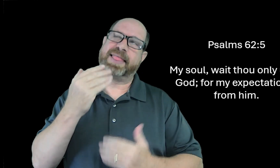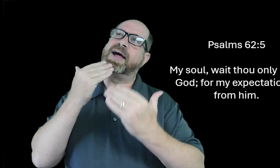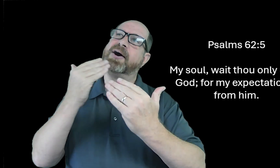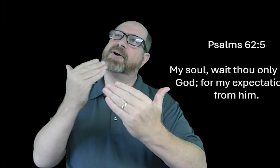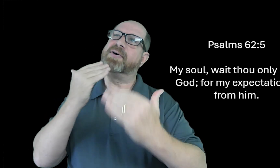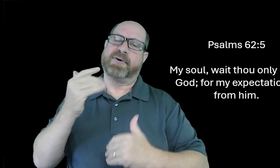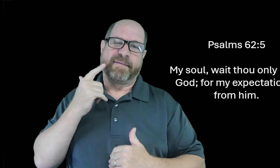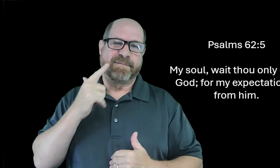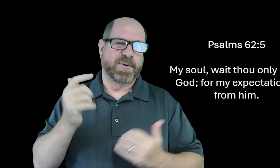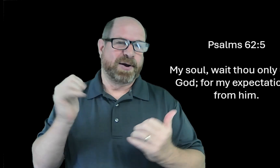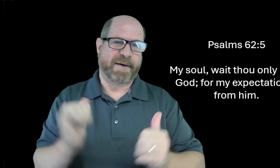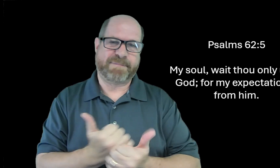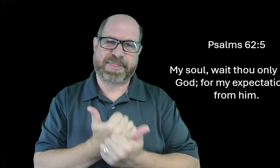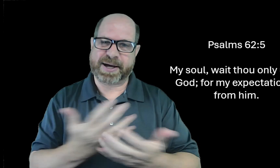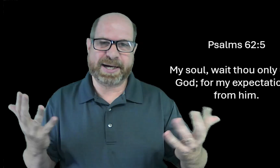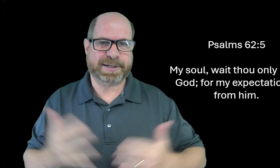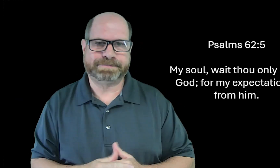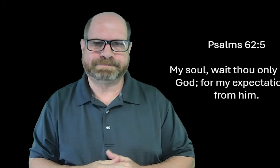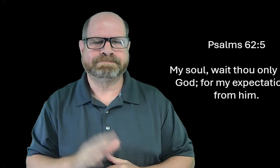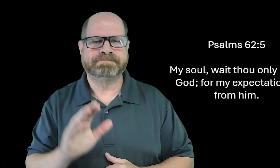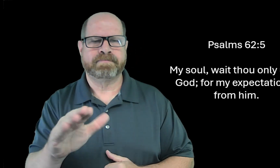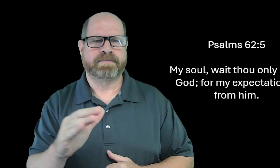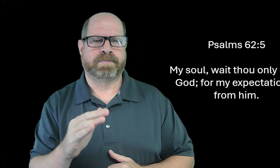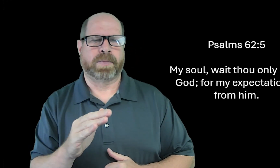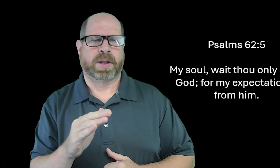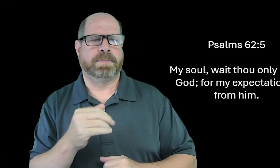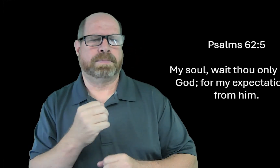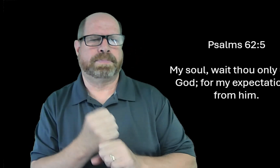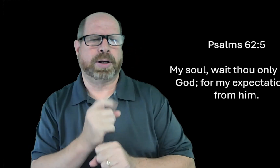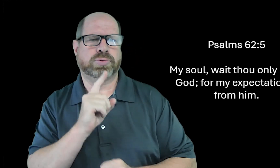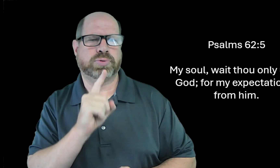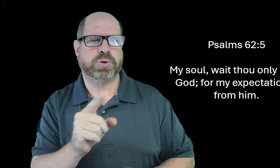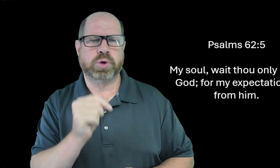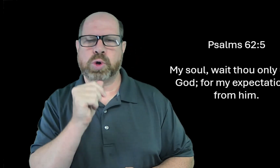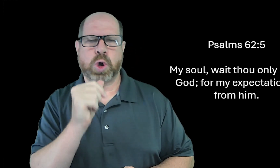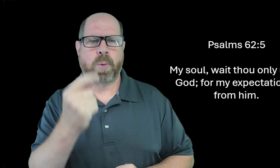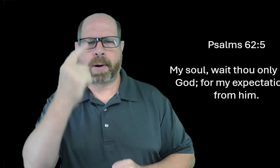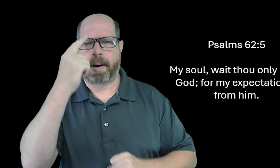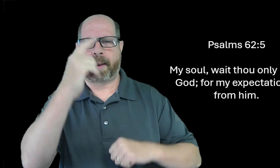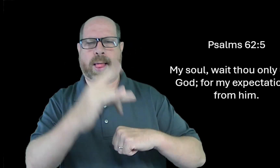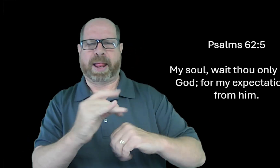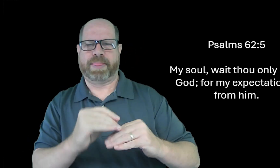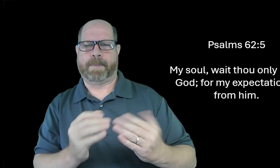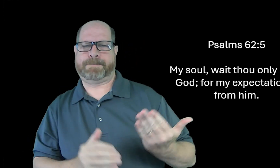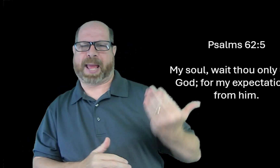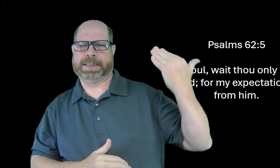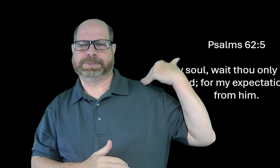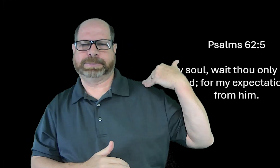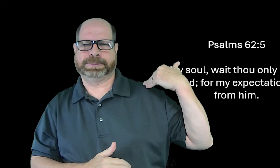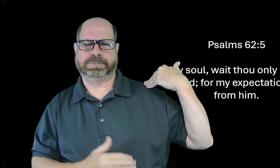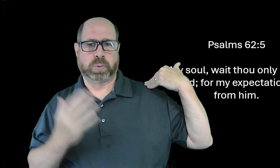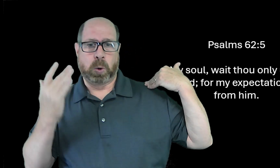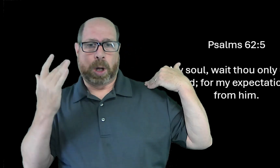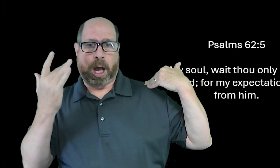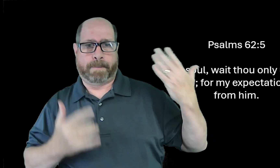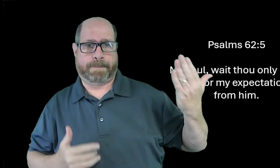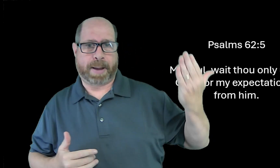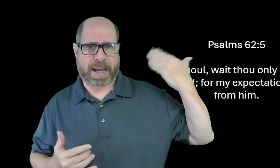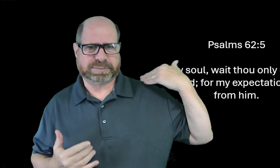And then when the thing happens, we need to thank him for everything. Make sure that you're not dwelling on the past